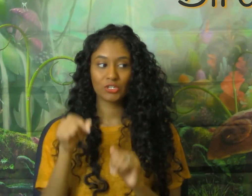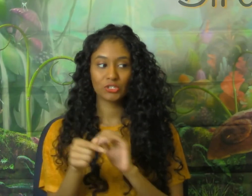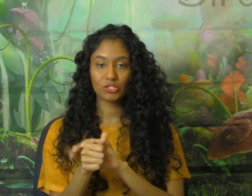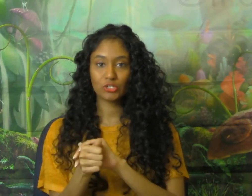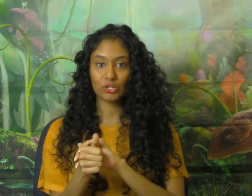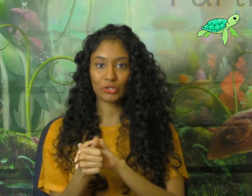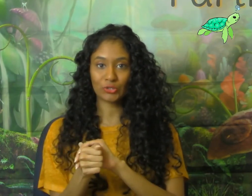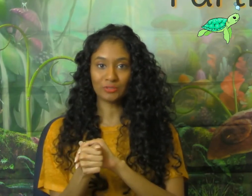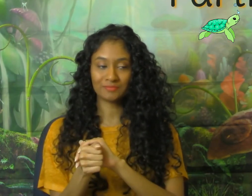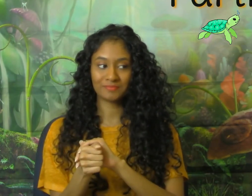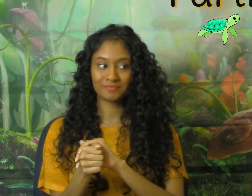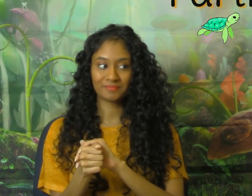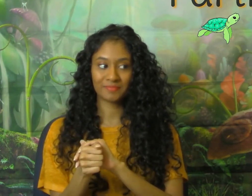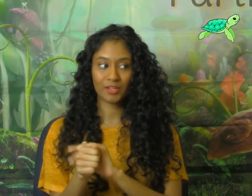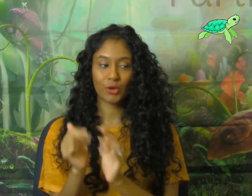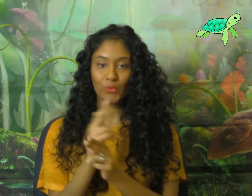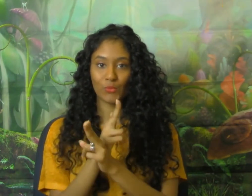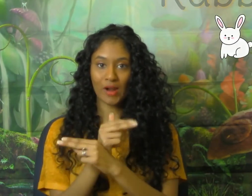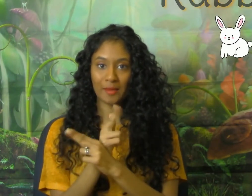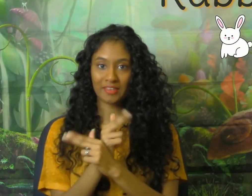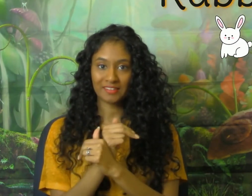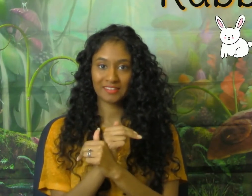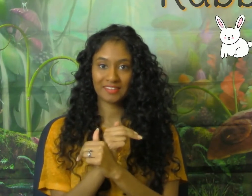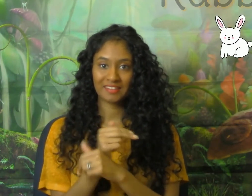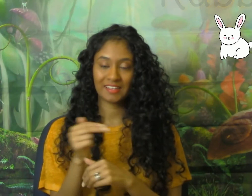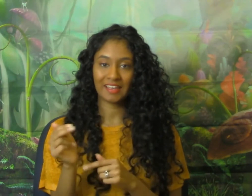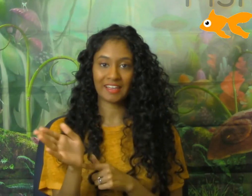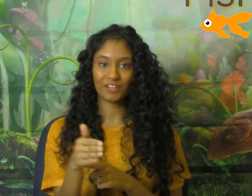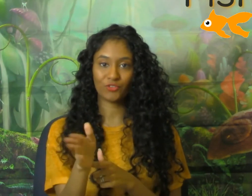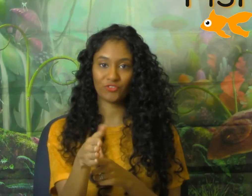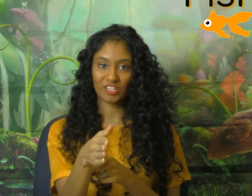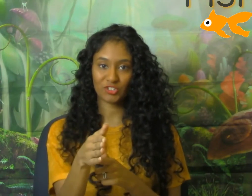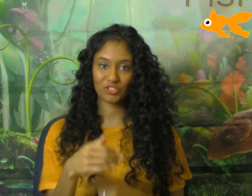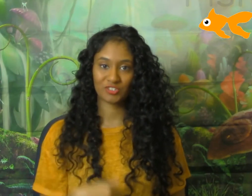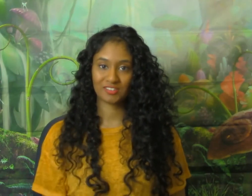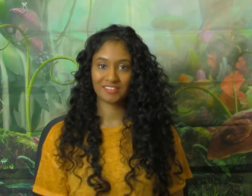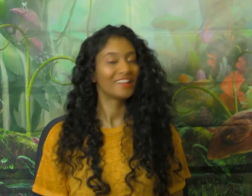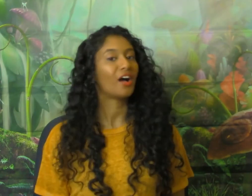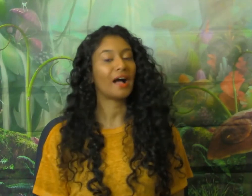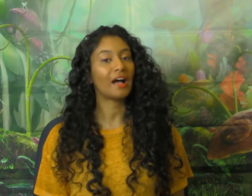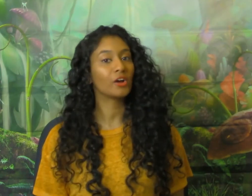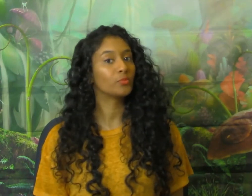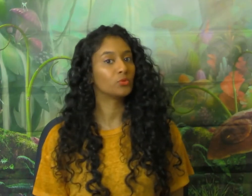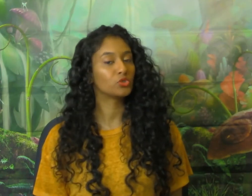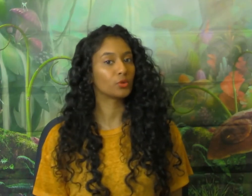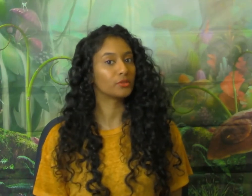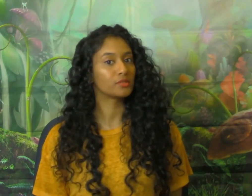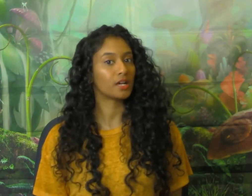turtle, rabbit, and fish. I hope you enjoyed those signs.